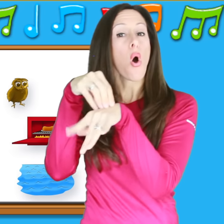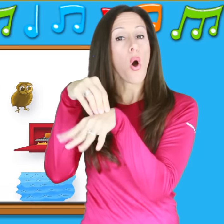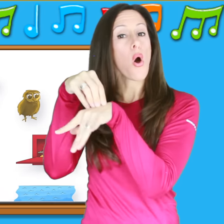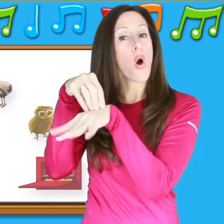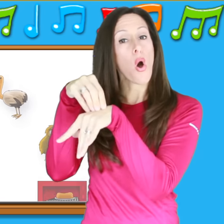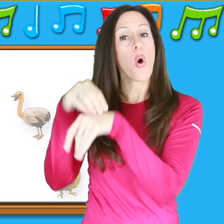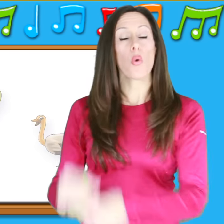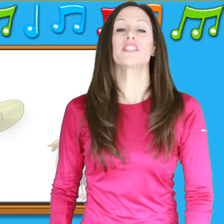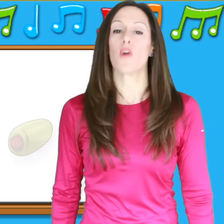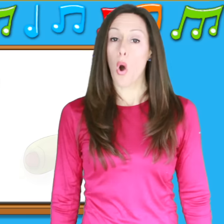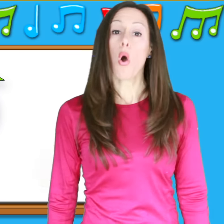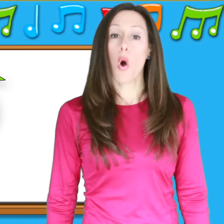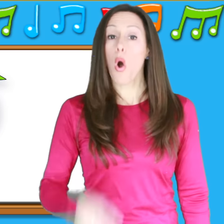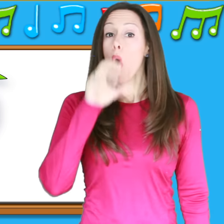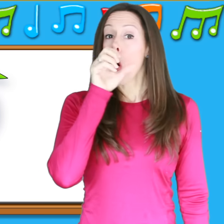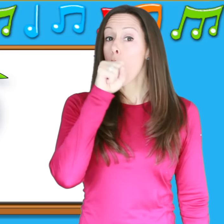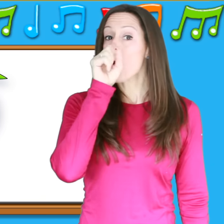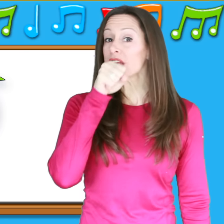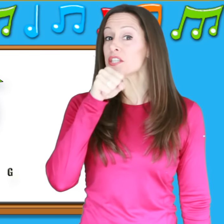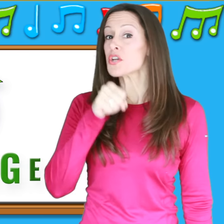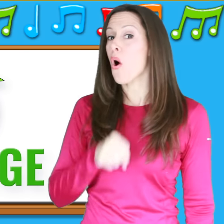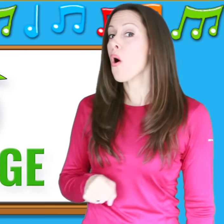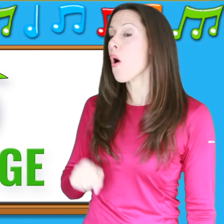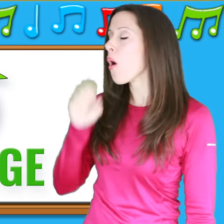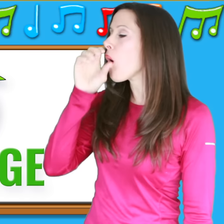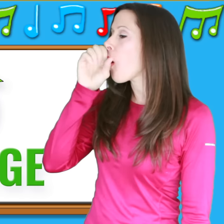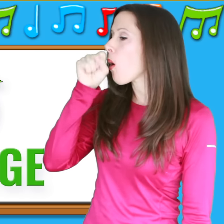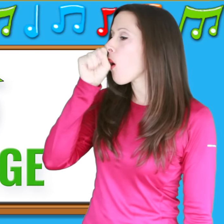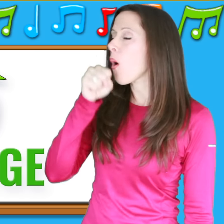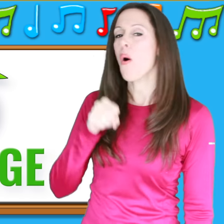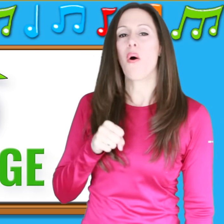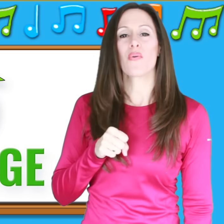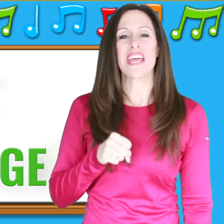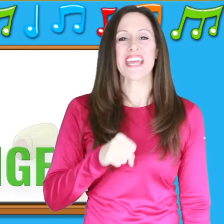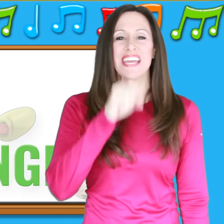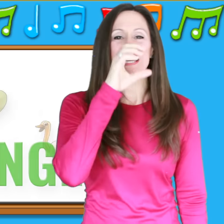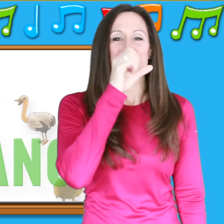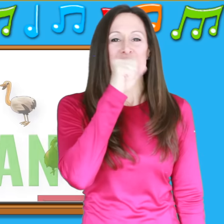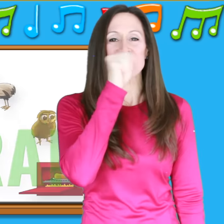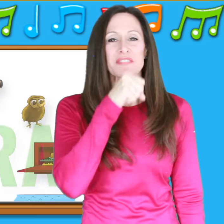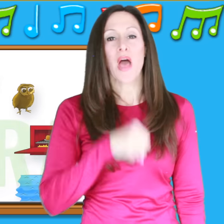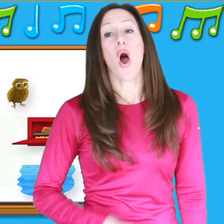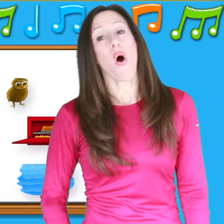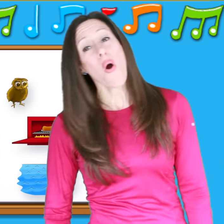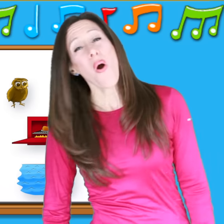is for o-o-orange O-o-orange O